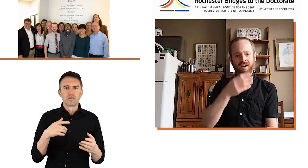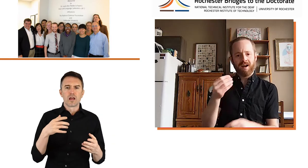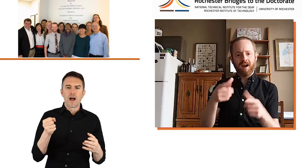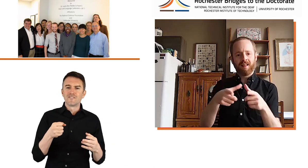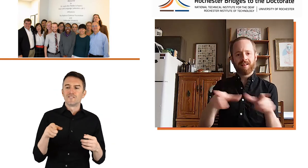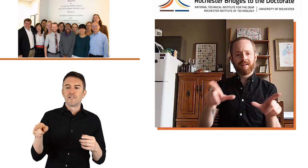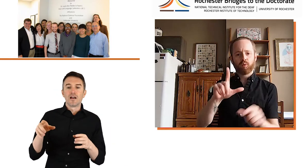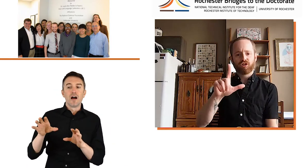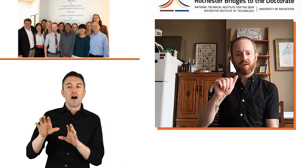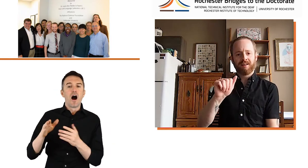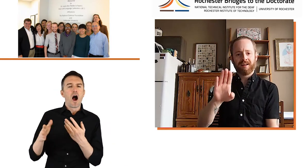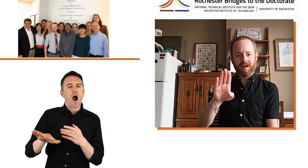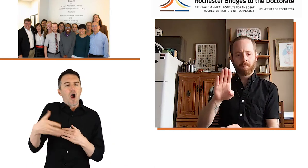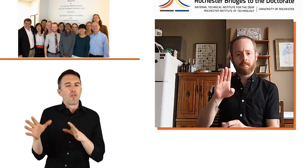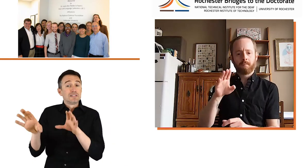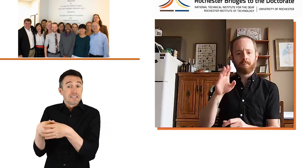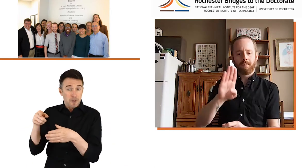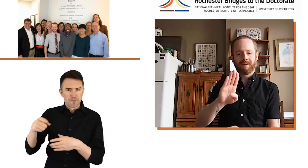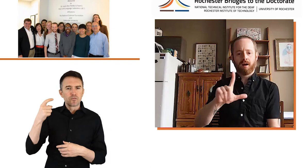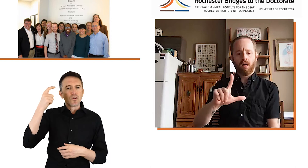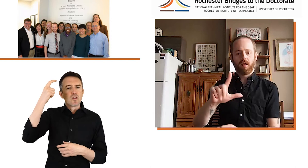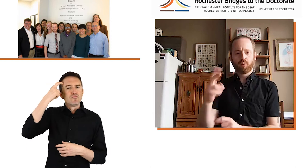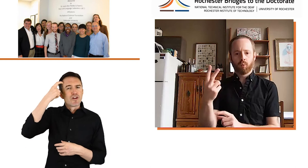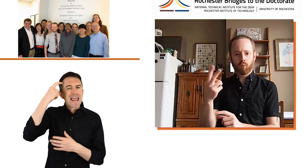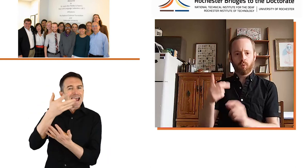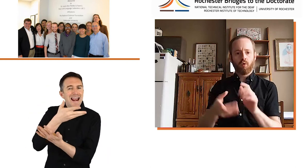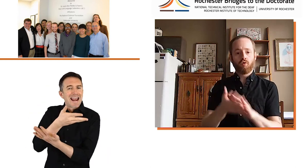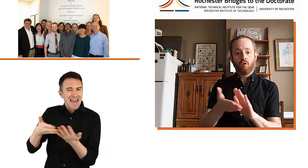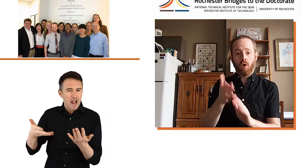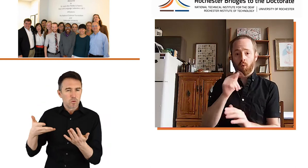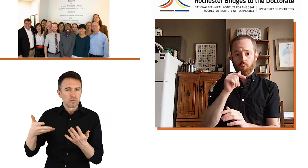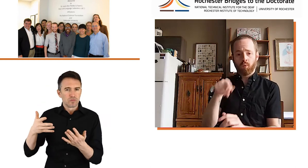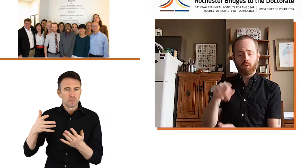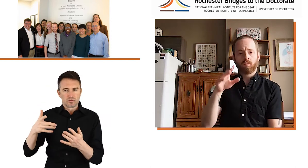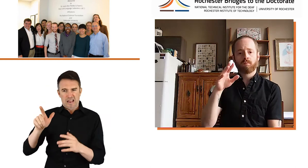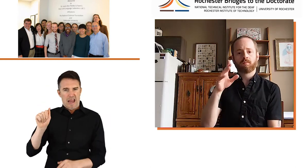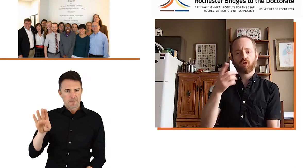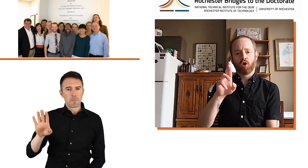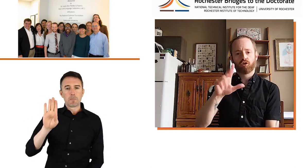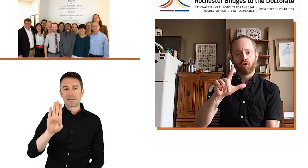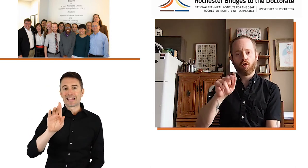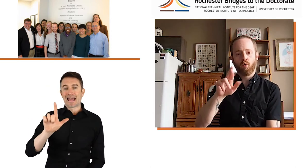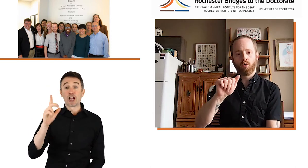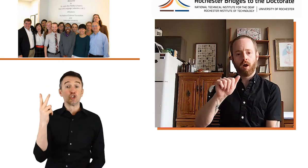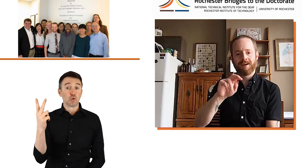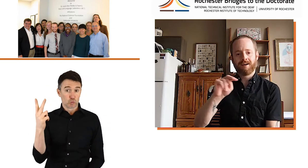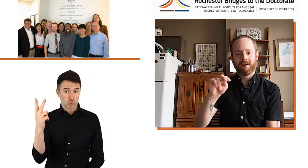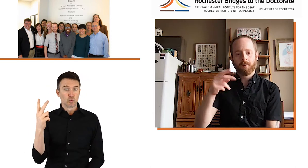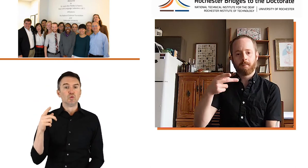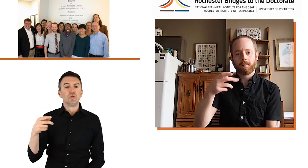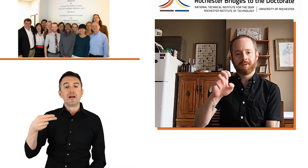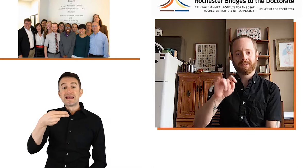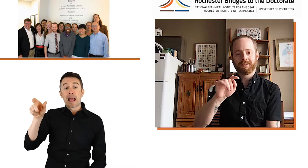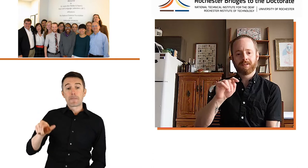I saw that there was a brain and language lab, BL2, which was run by Dr. Laura